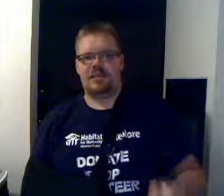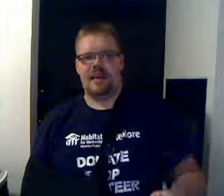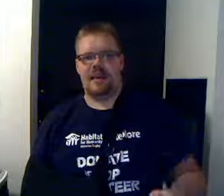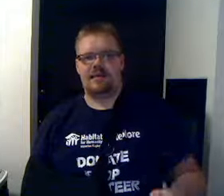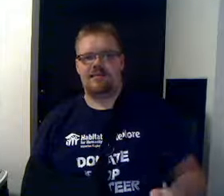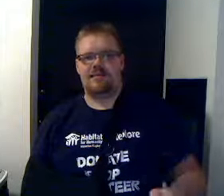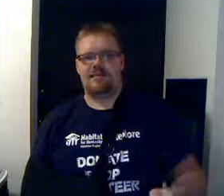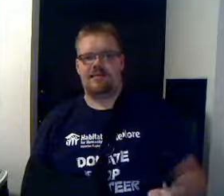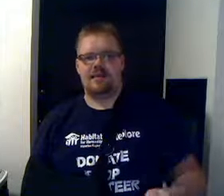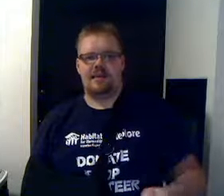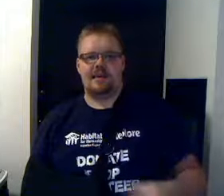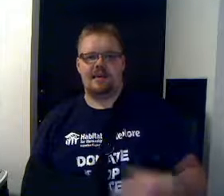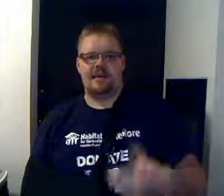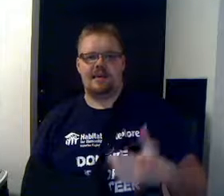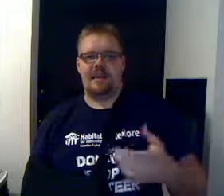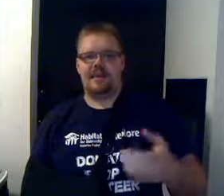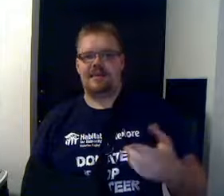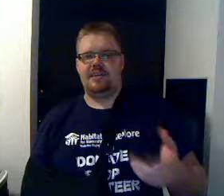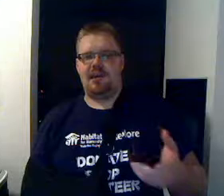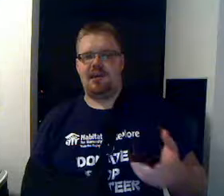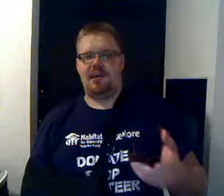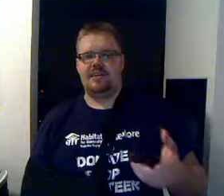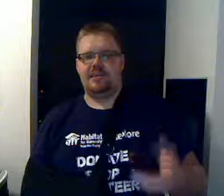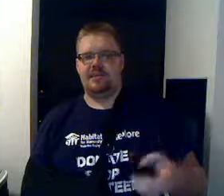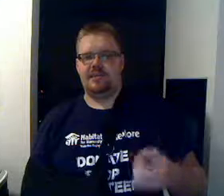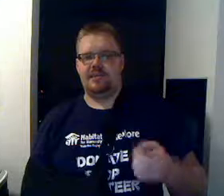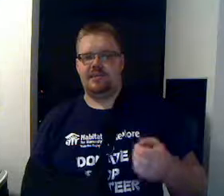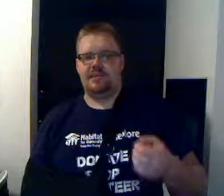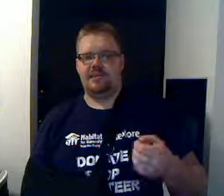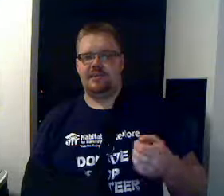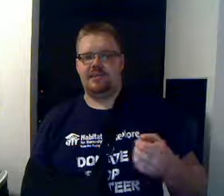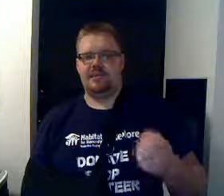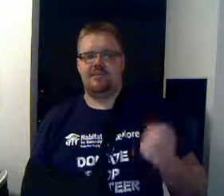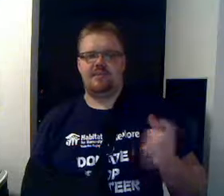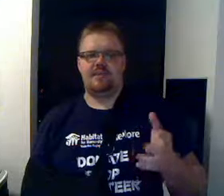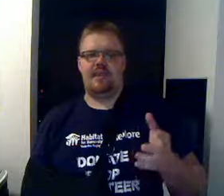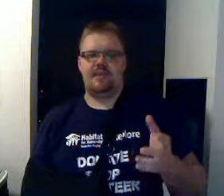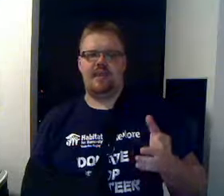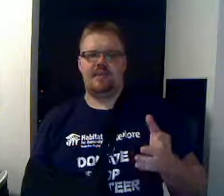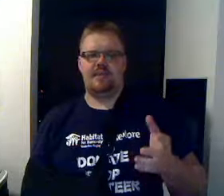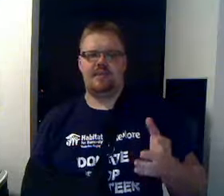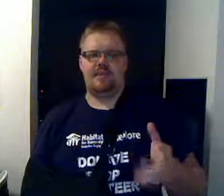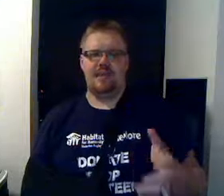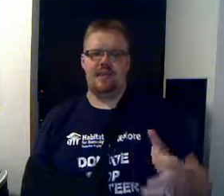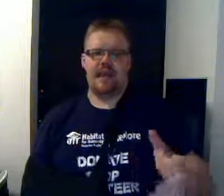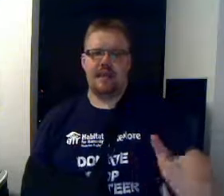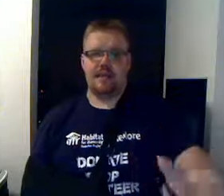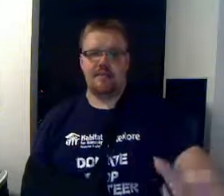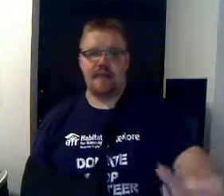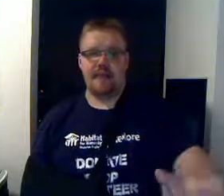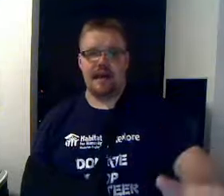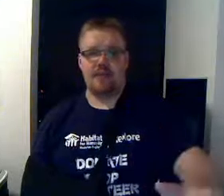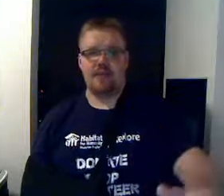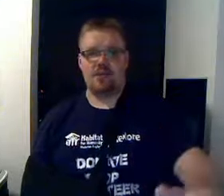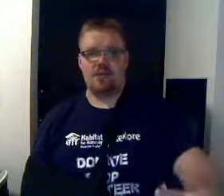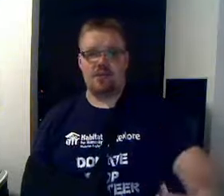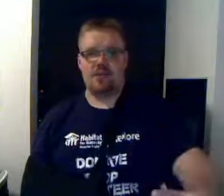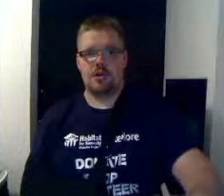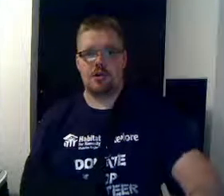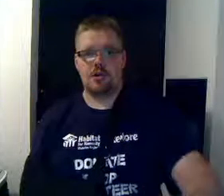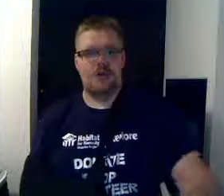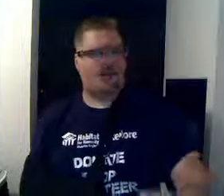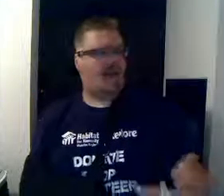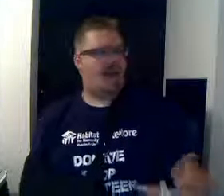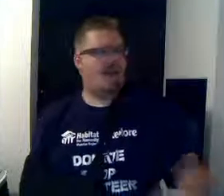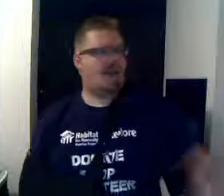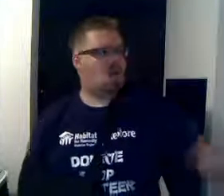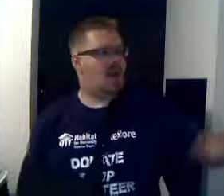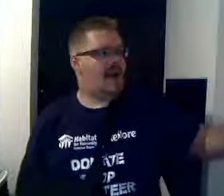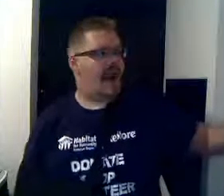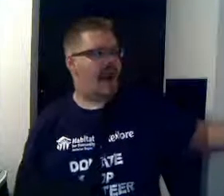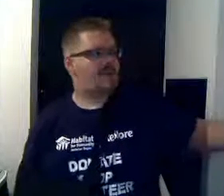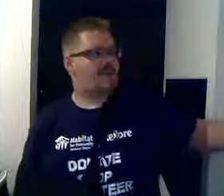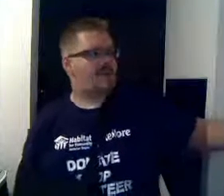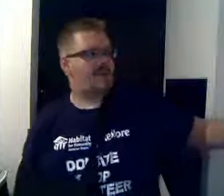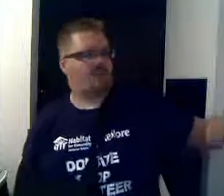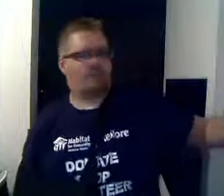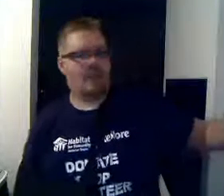chance. You know, anytime that someone's going to come in and say, let me tell you, brother, about what happened out to the